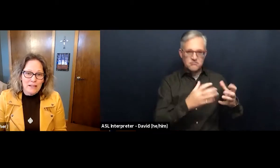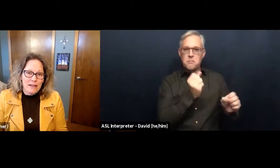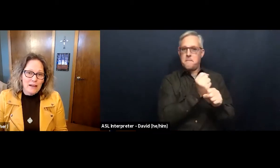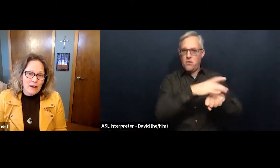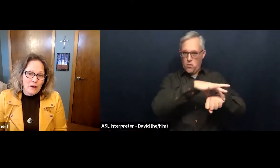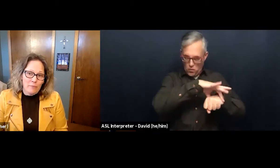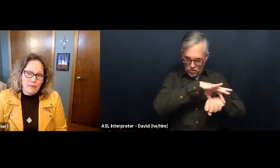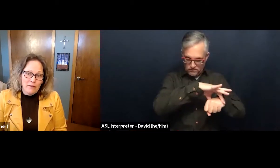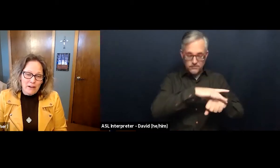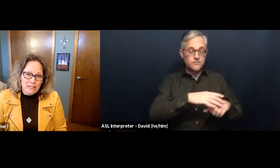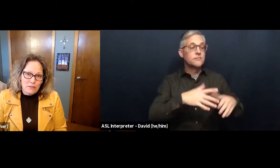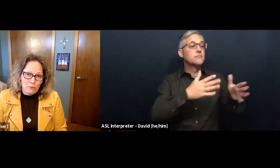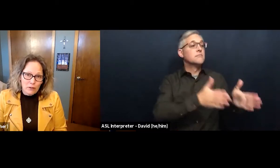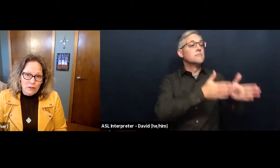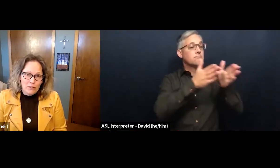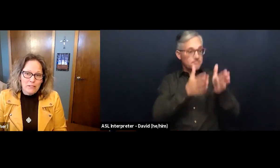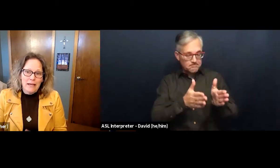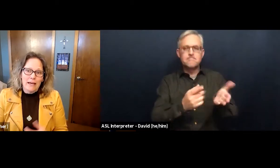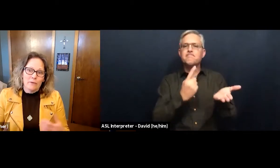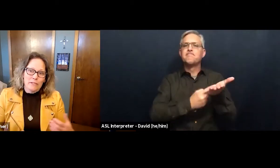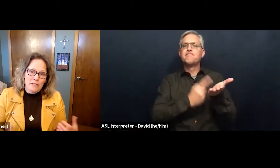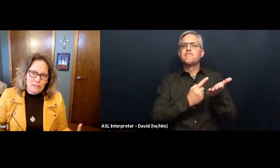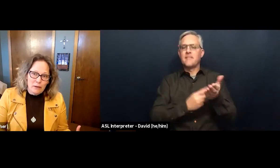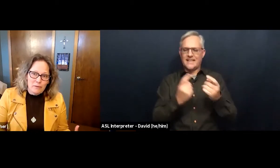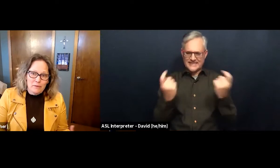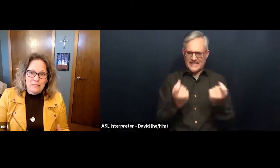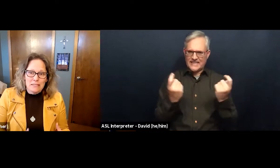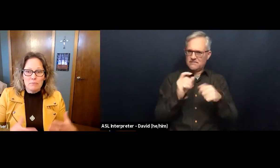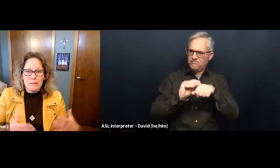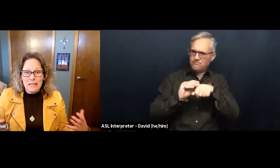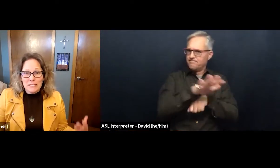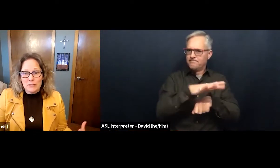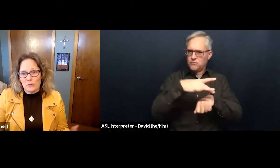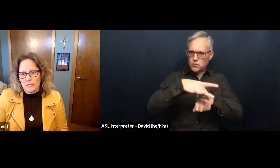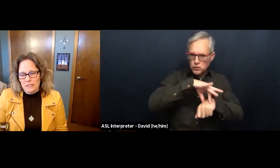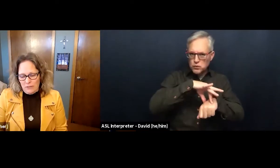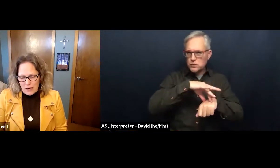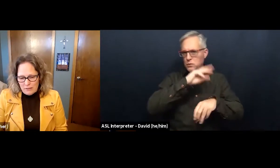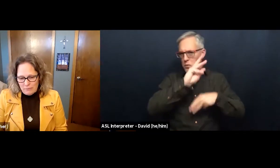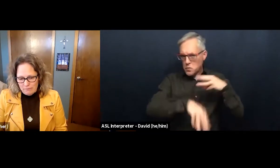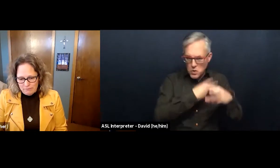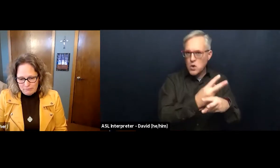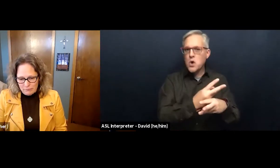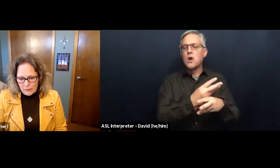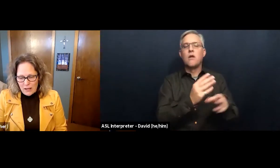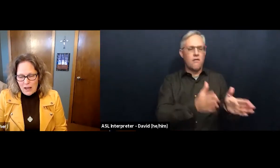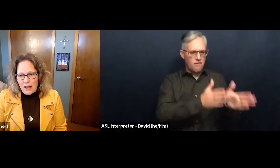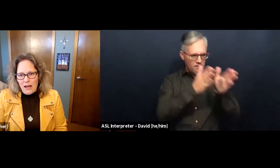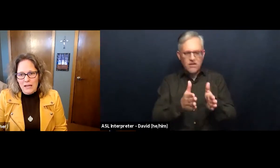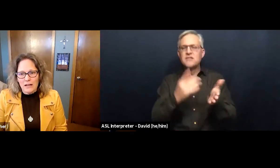affects the world. And we talked about these big stories of God. And a